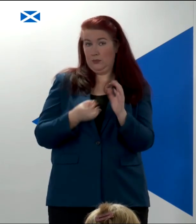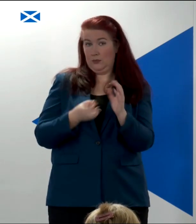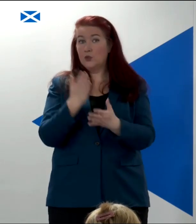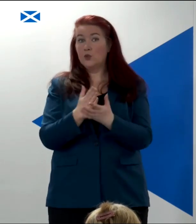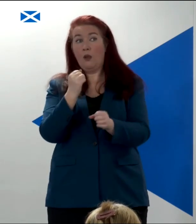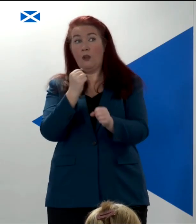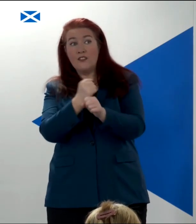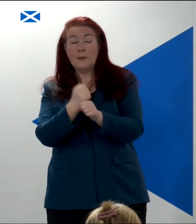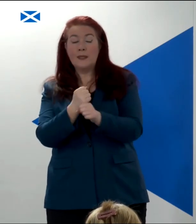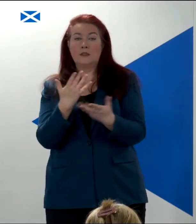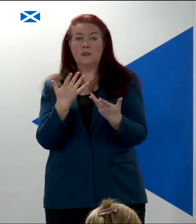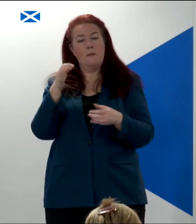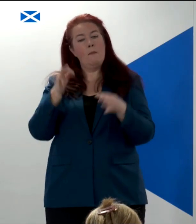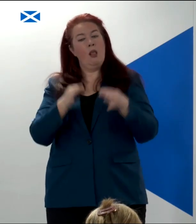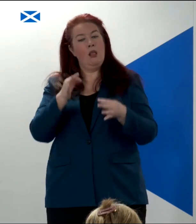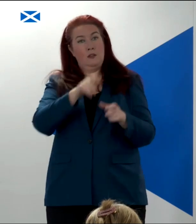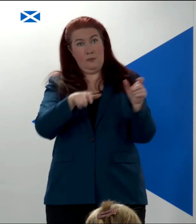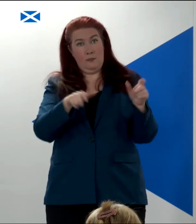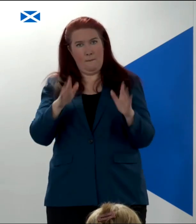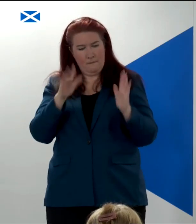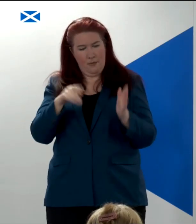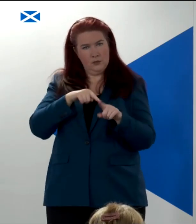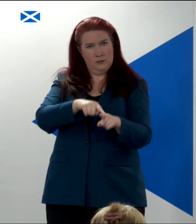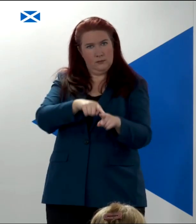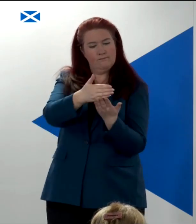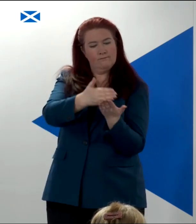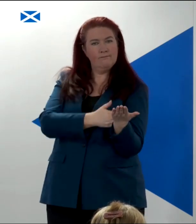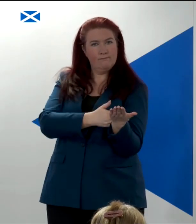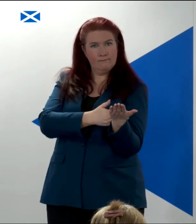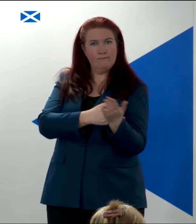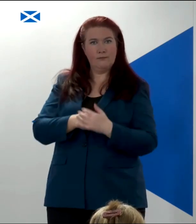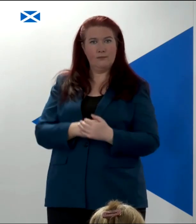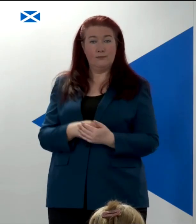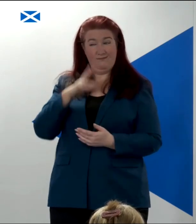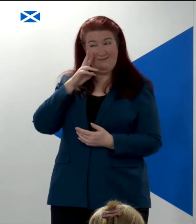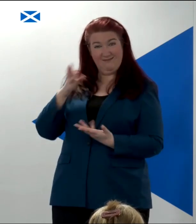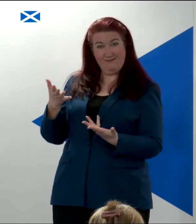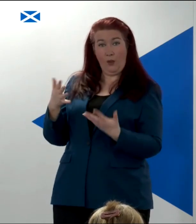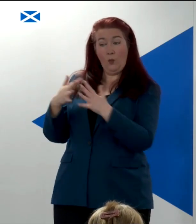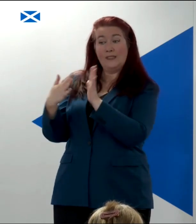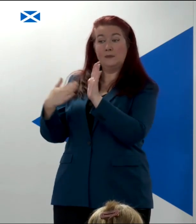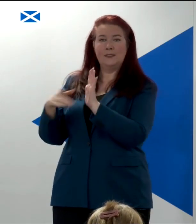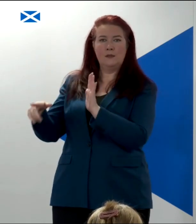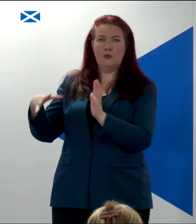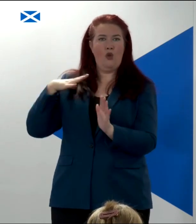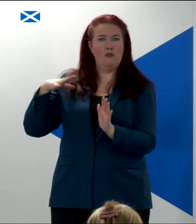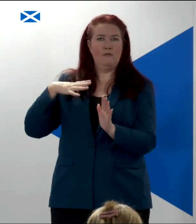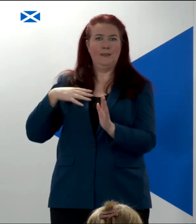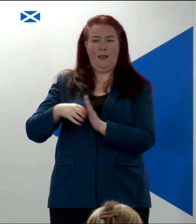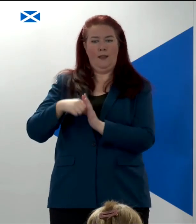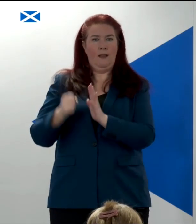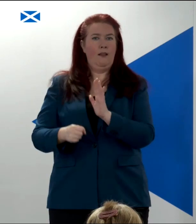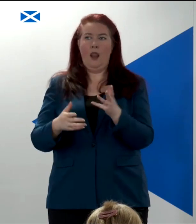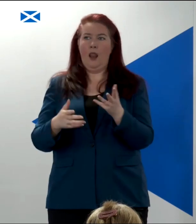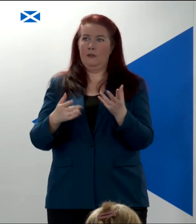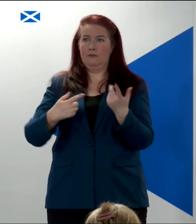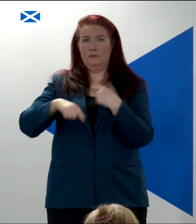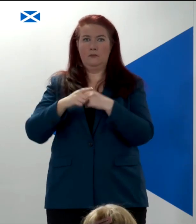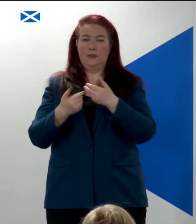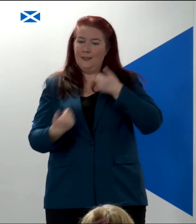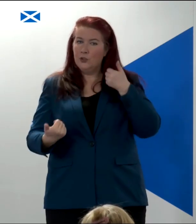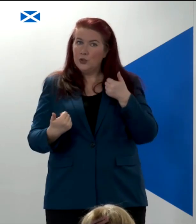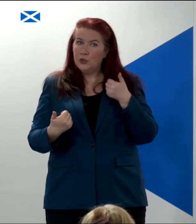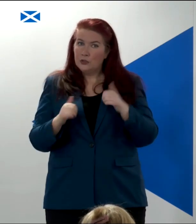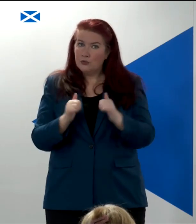politicians adhere to them. Westminster has already been able to undermine the devolution settlement, override